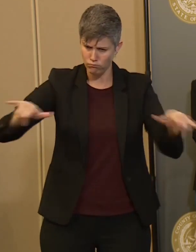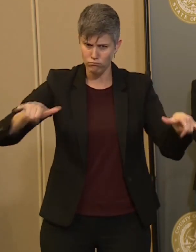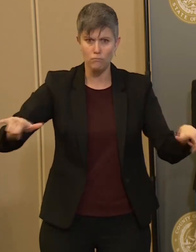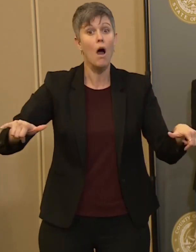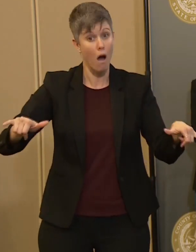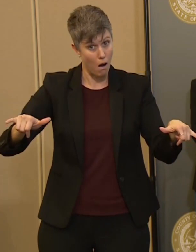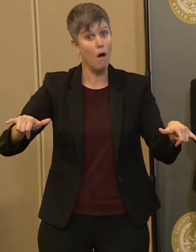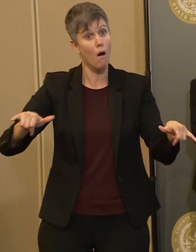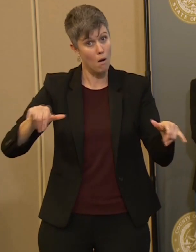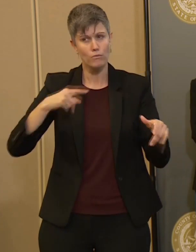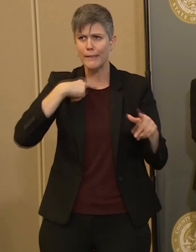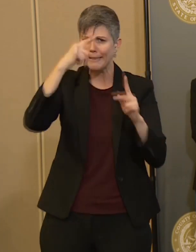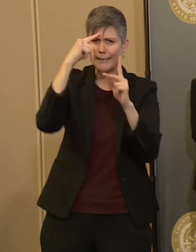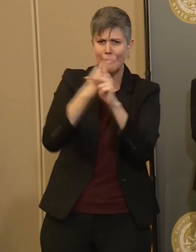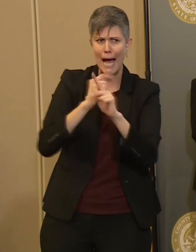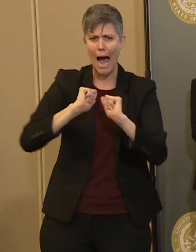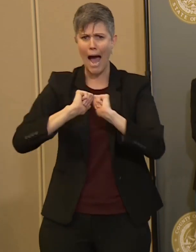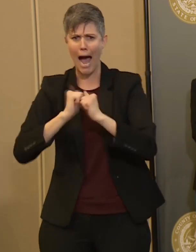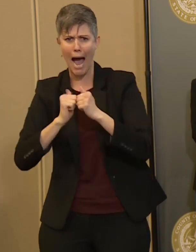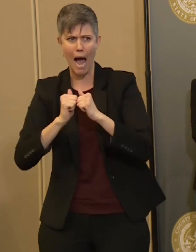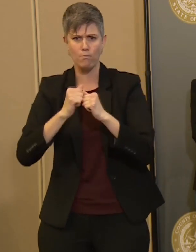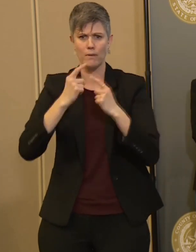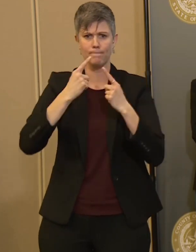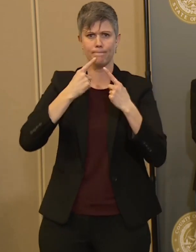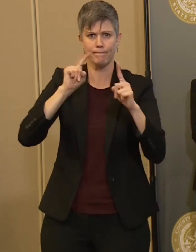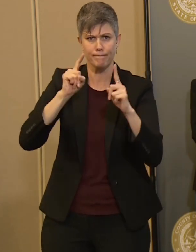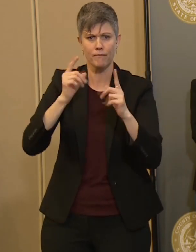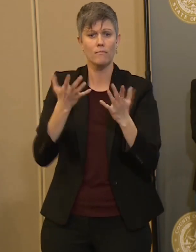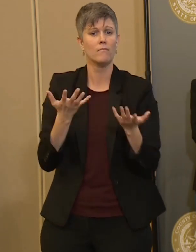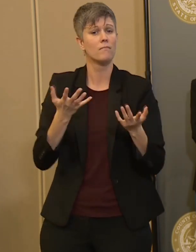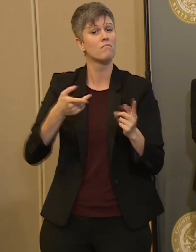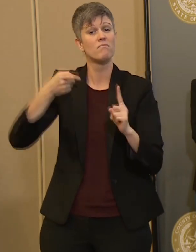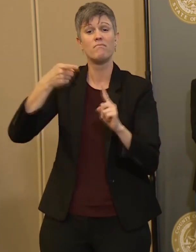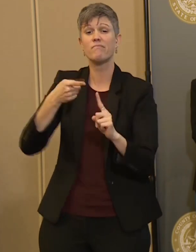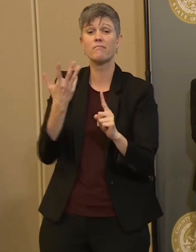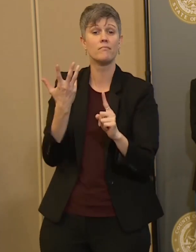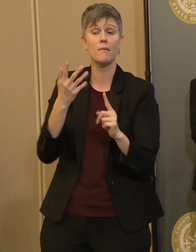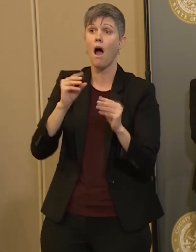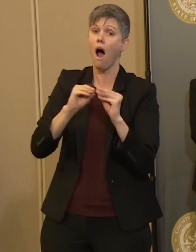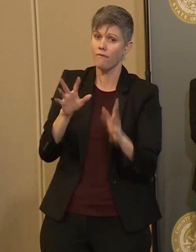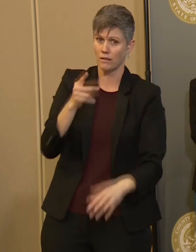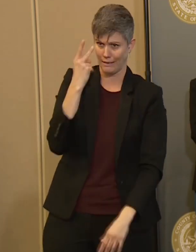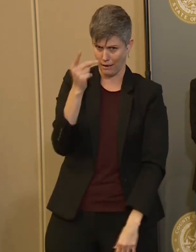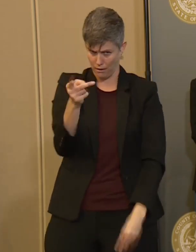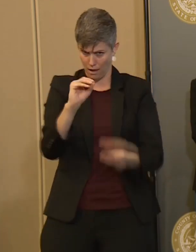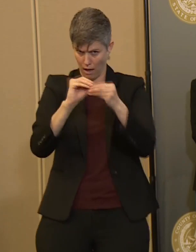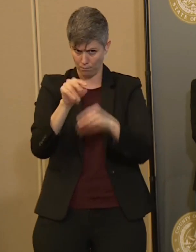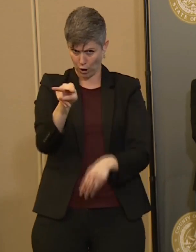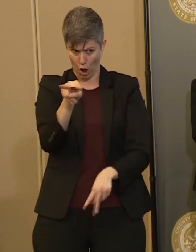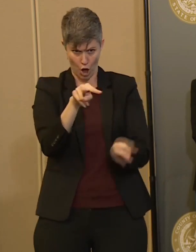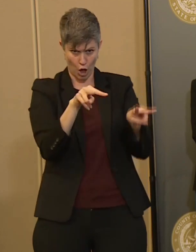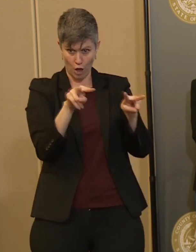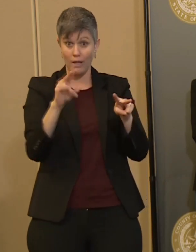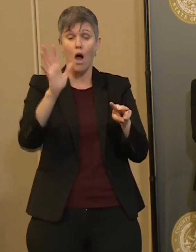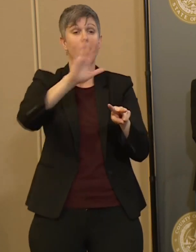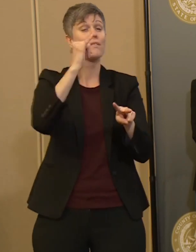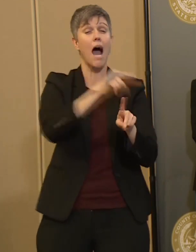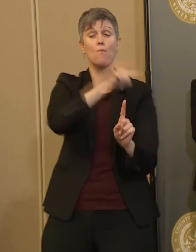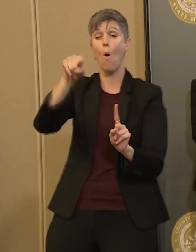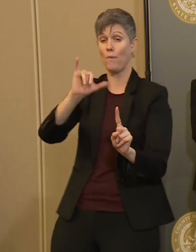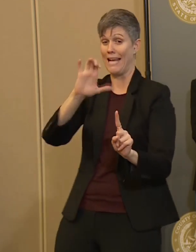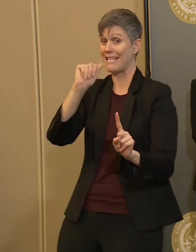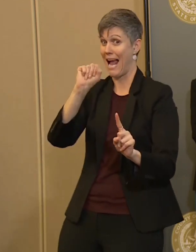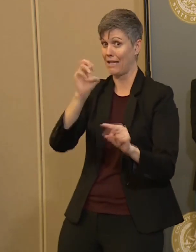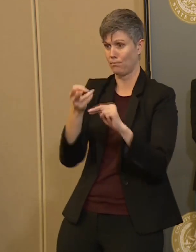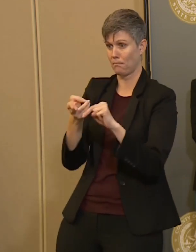successful we are at social distancing. Some of that will be evident by the number of cases and whether they continue to grow or we start to see it